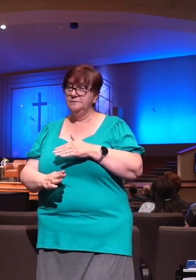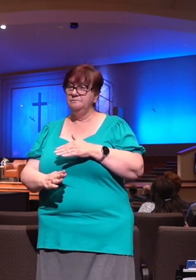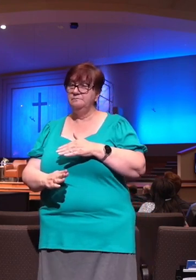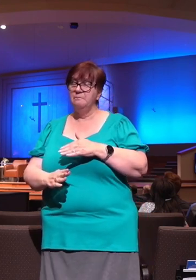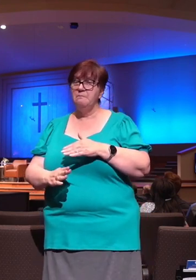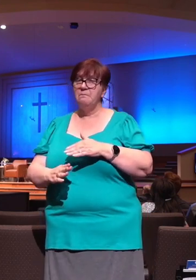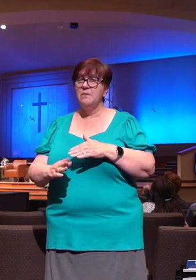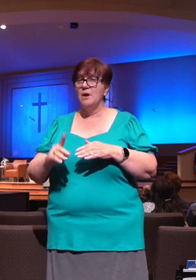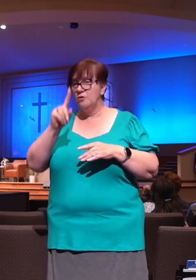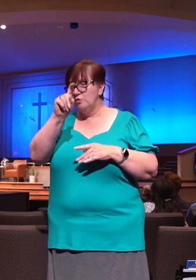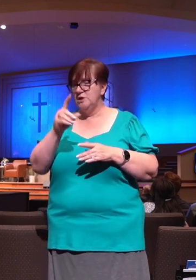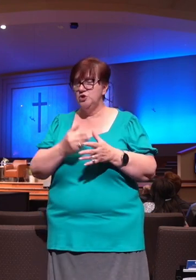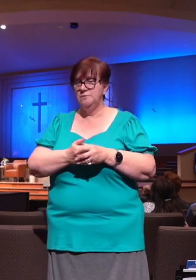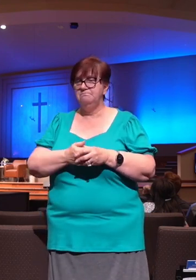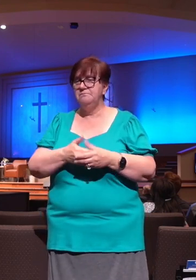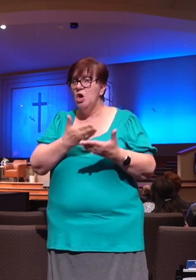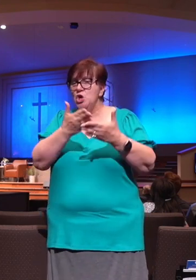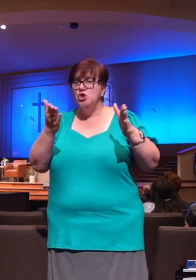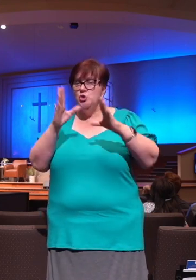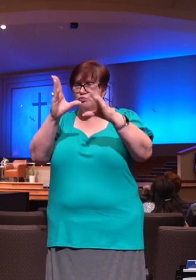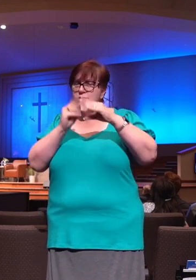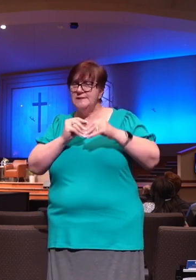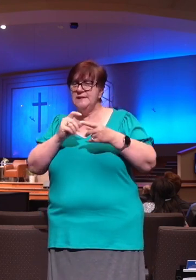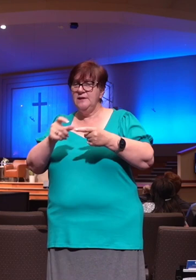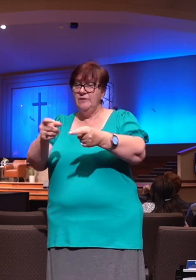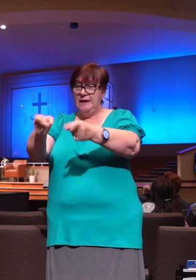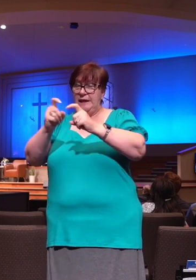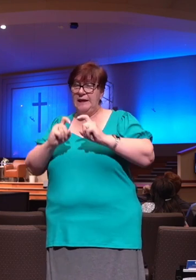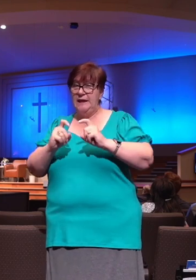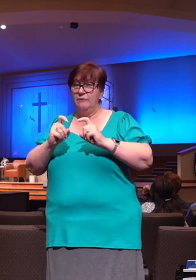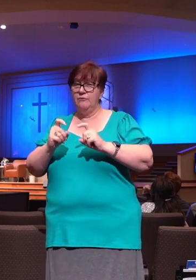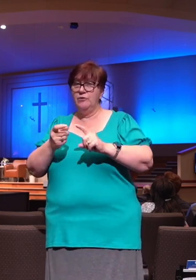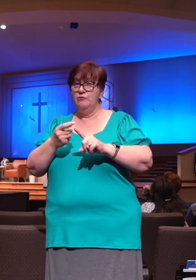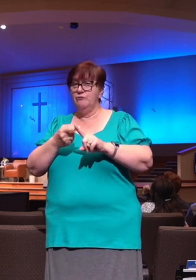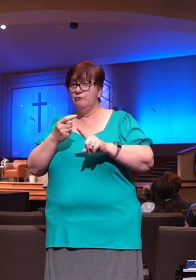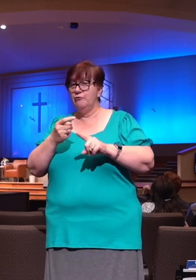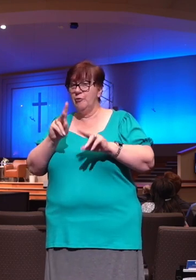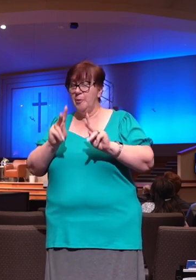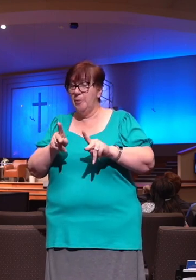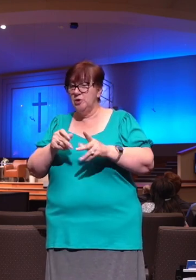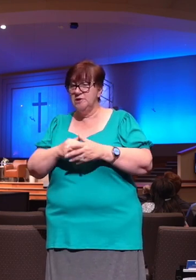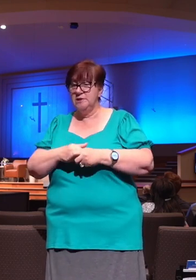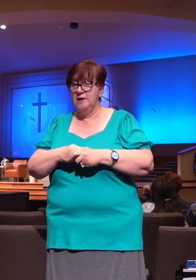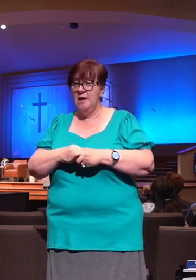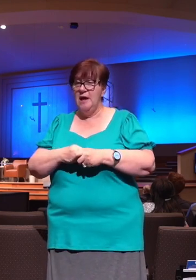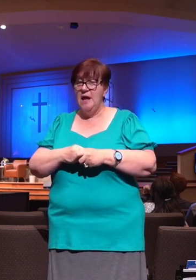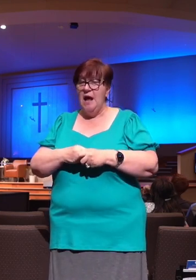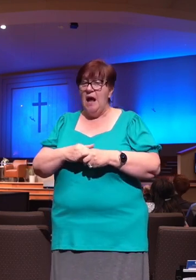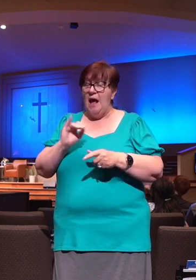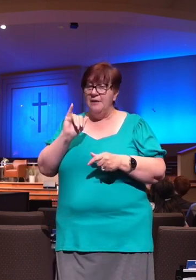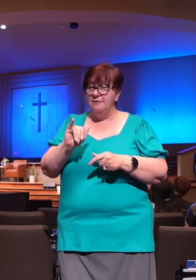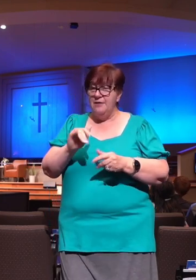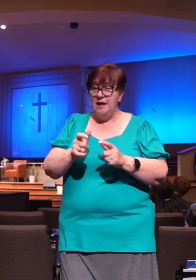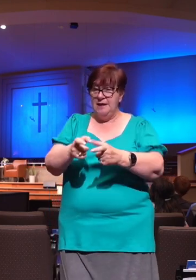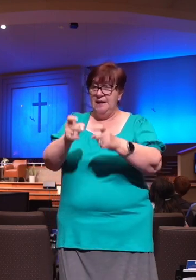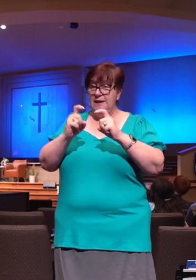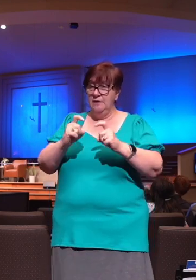something back because the gift was that good? You felt compelled to do something in return, but the gift was so great, you couldn't even do anything in return.